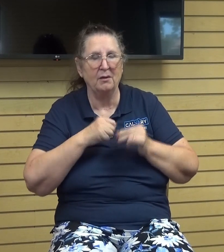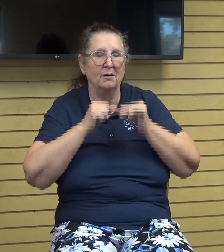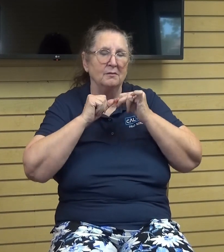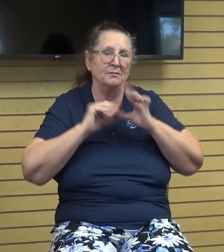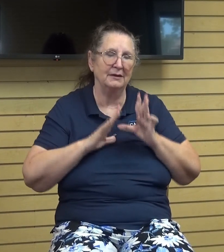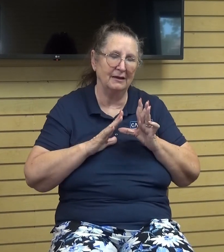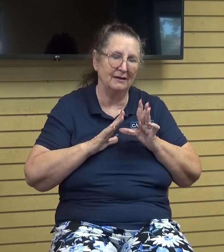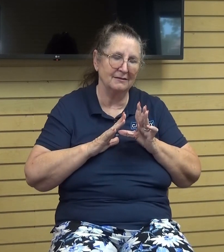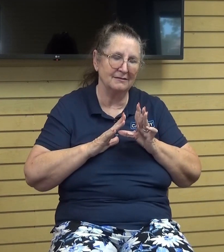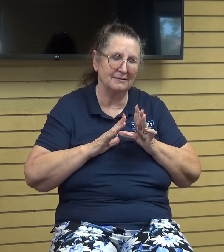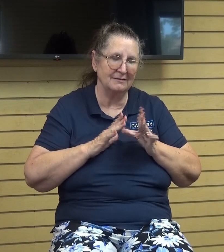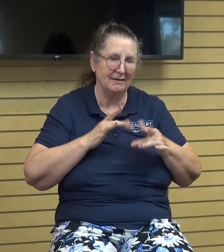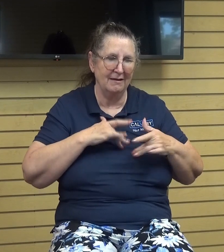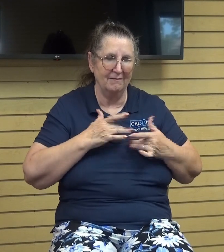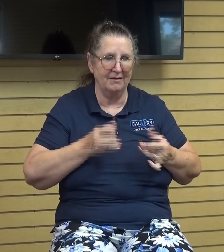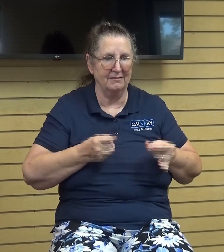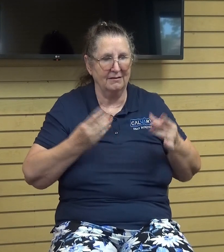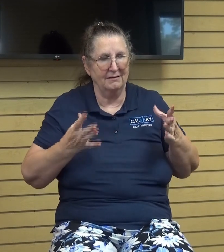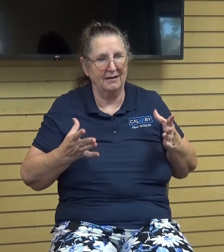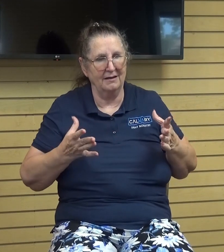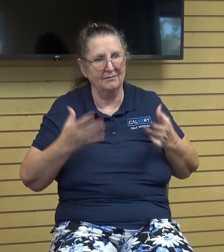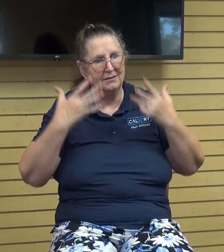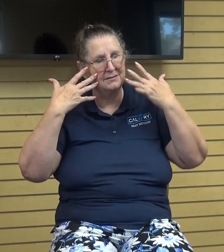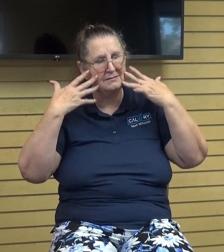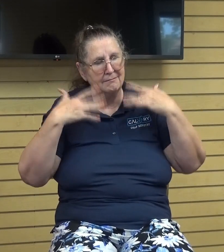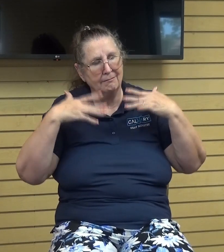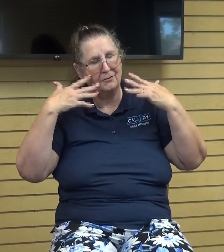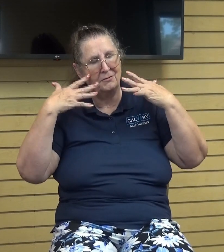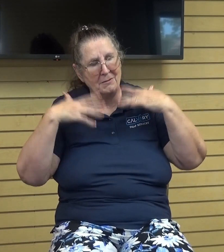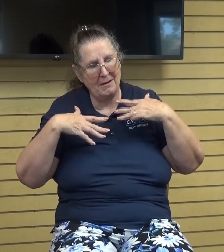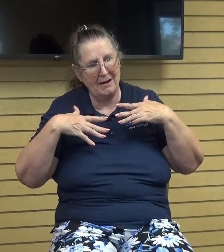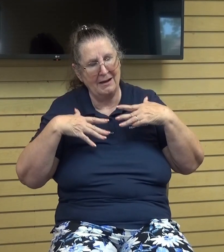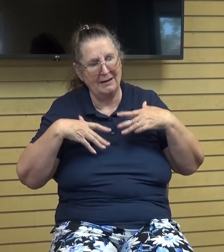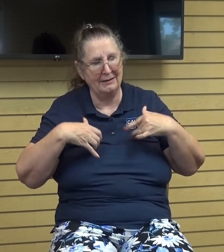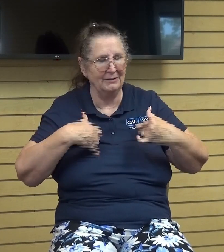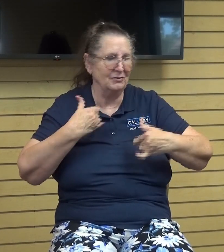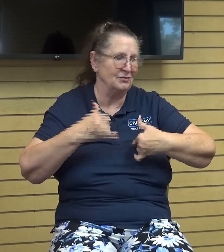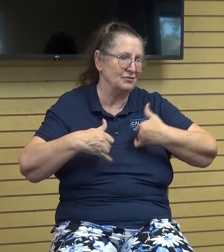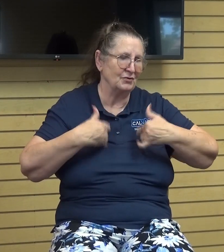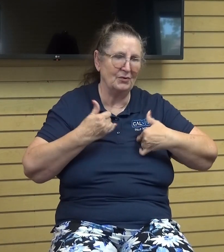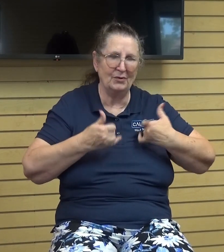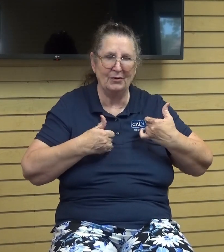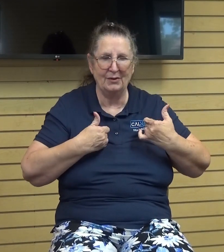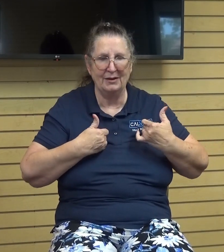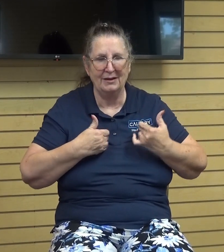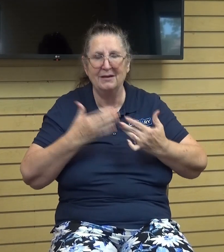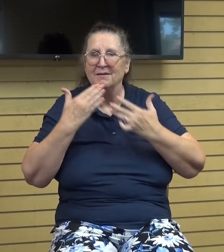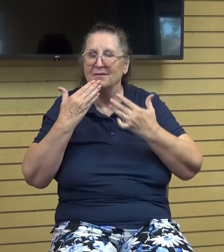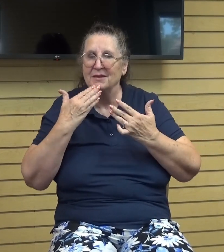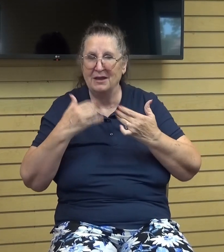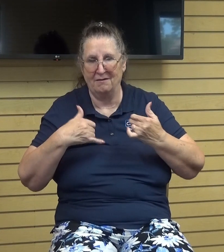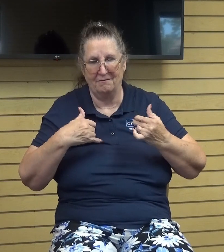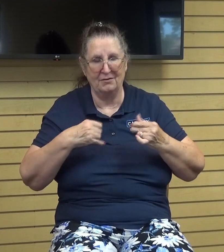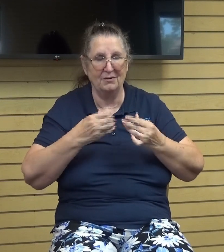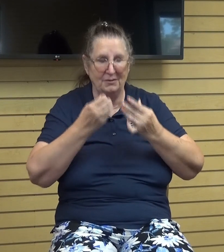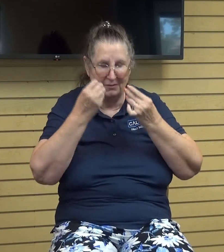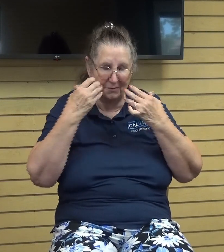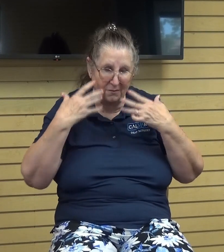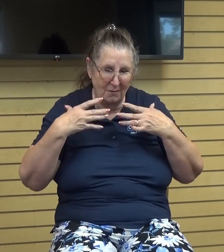was a lot of us were just crying and puffy eyes but it was a thankful cry it was a god you're